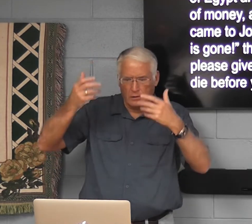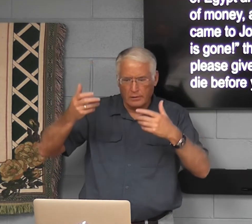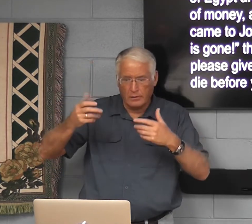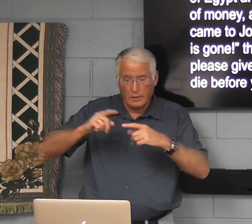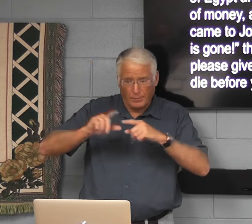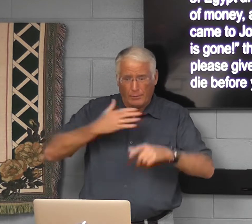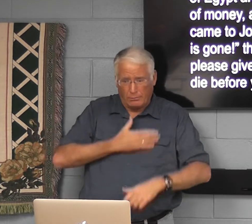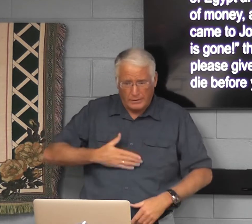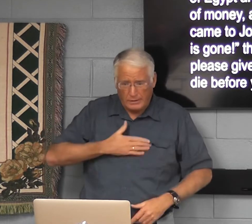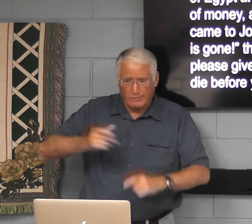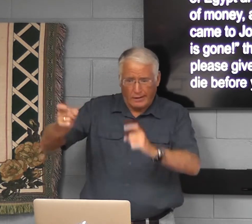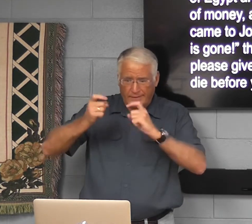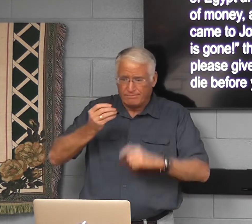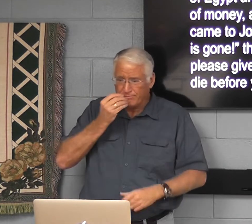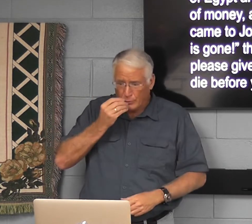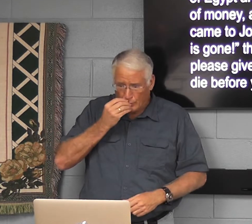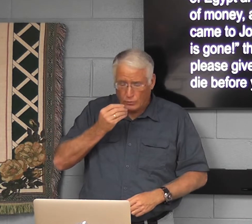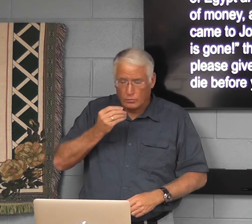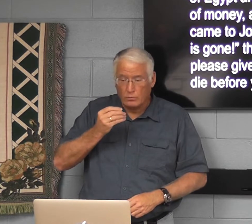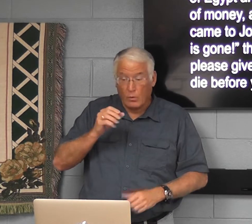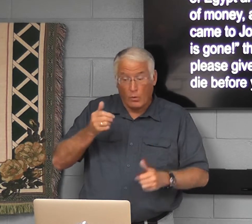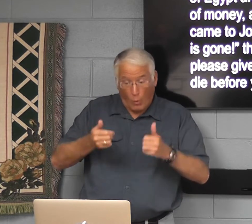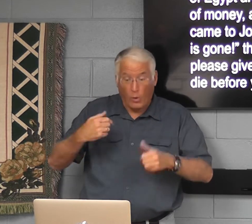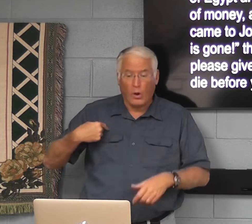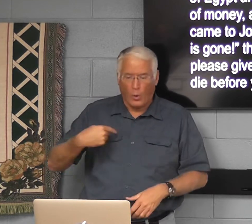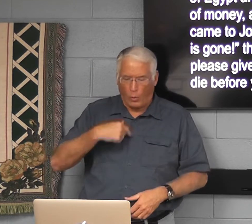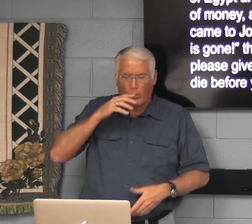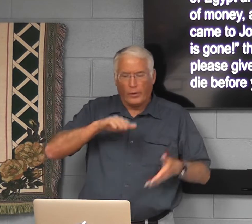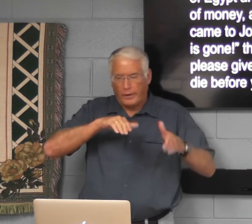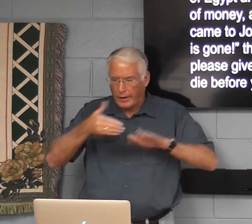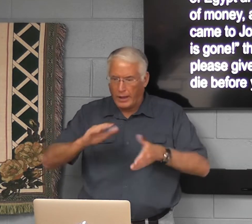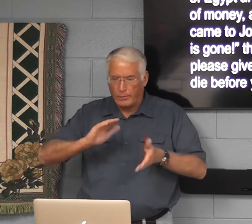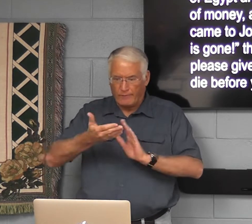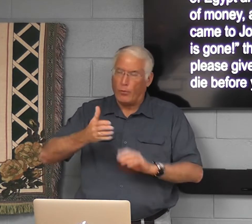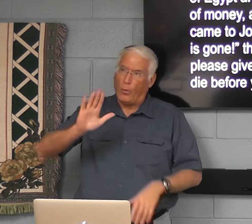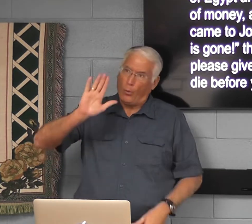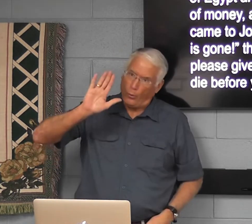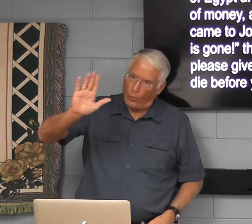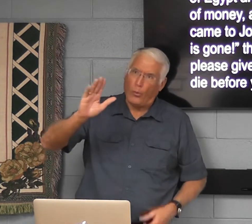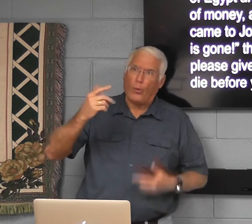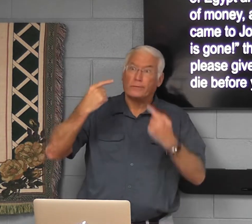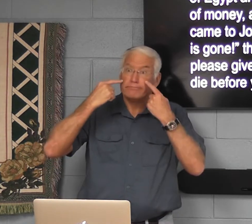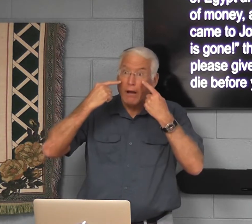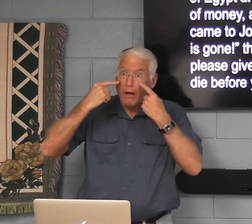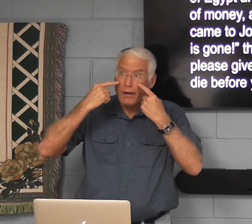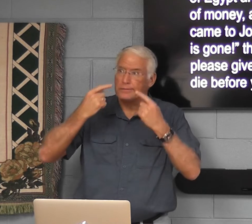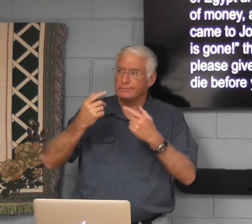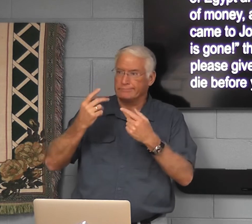cried. But please give us food, or we will die before the very eyes.